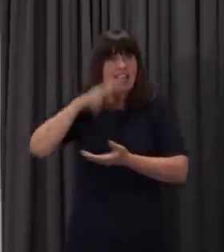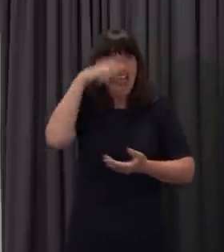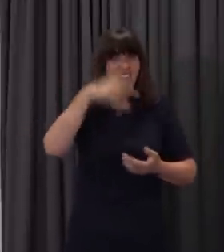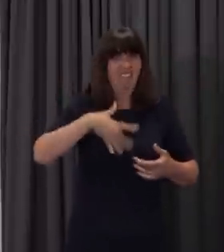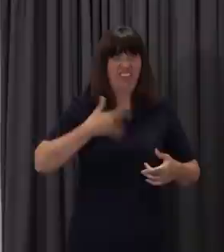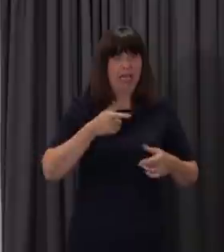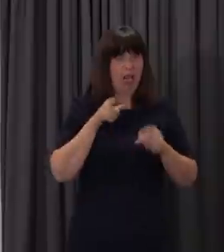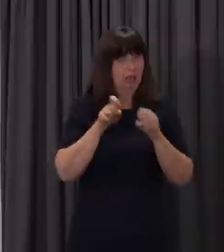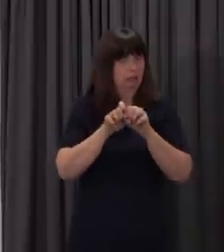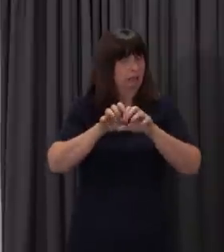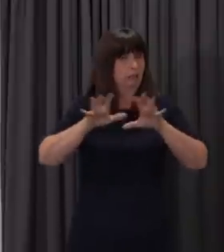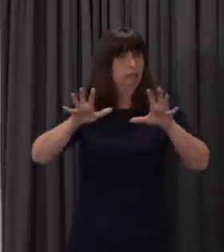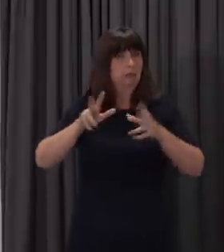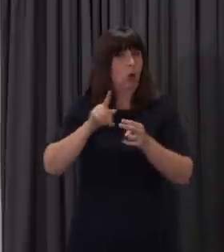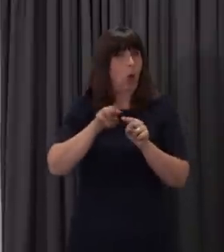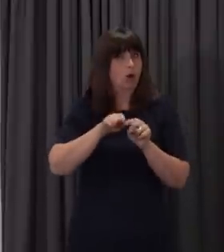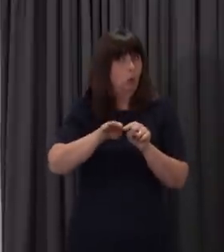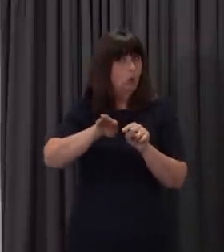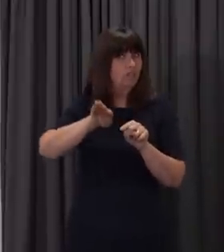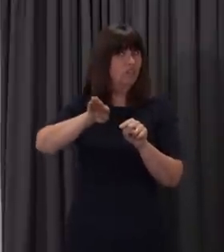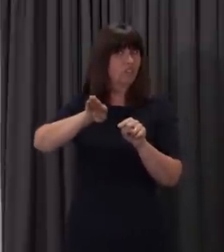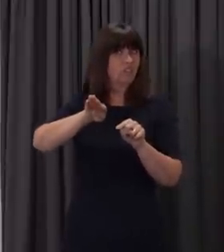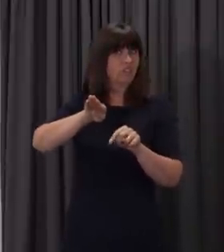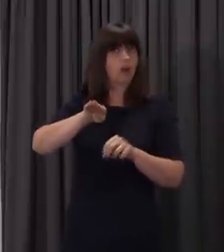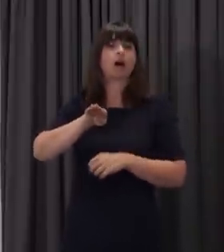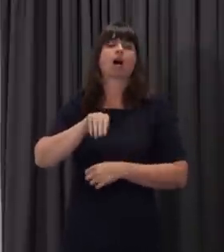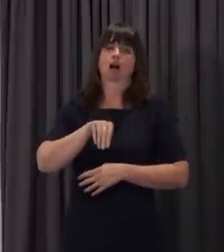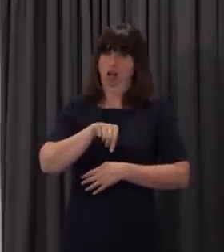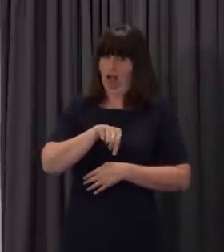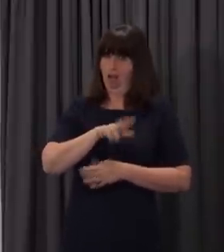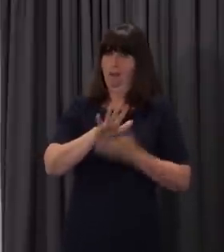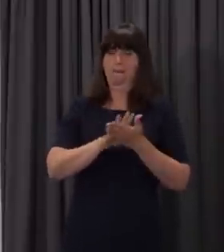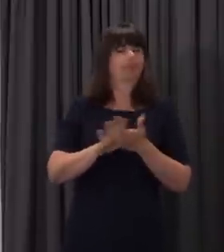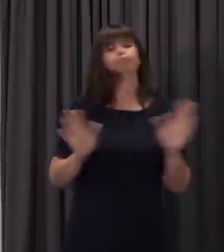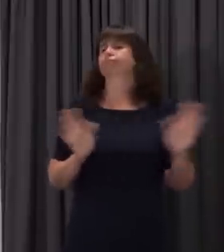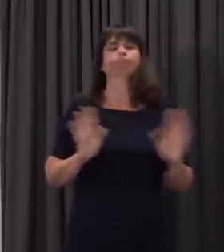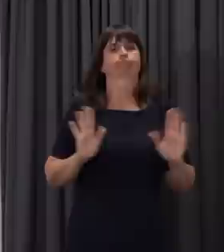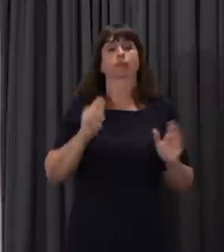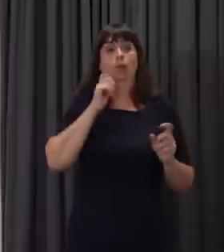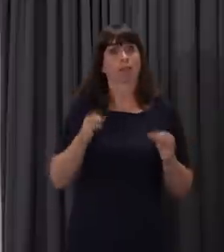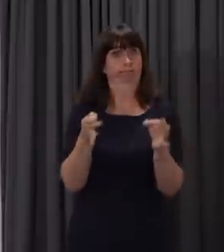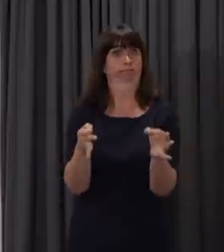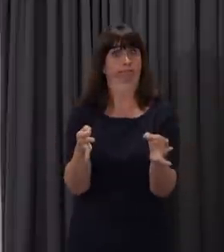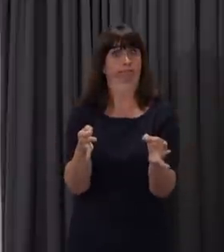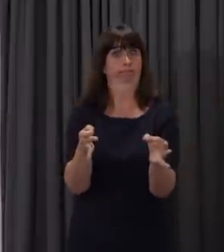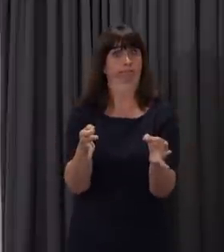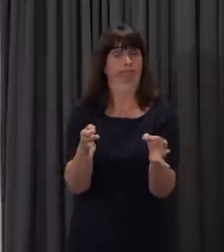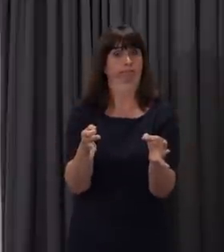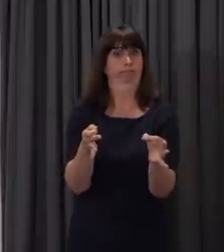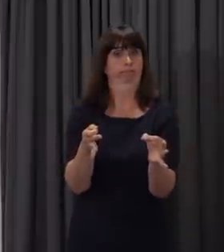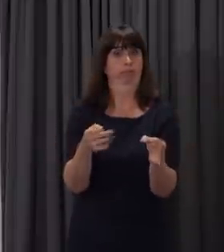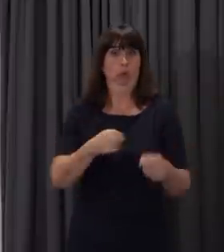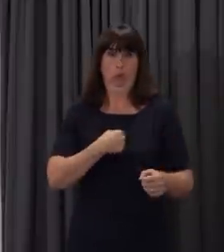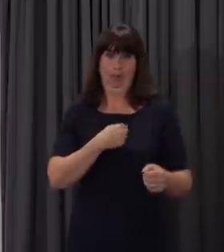satisfactory, then we will not be proceeding with this plan. But all the